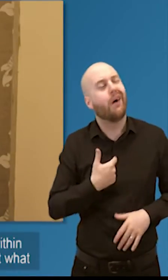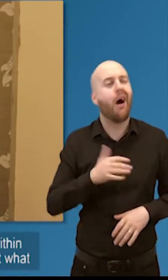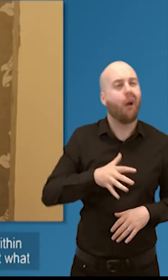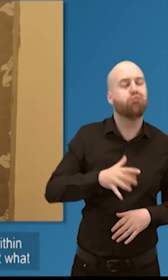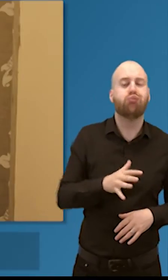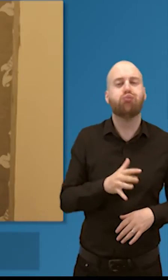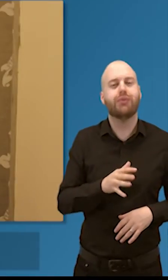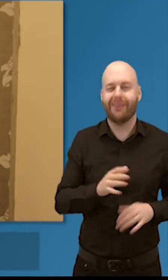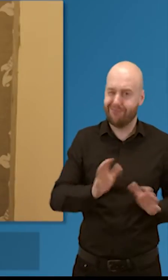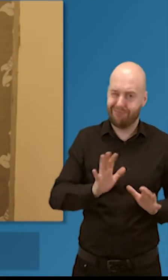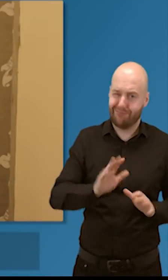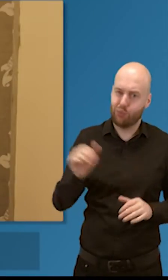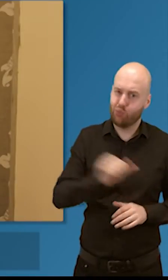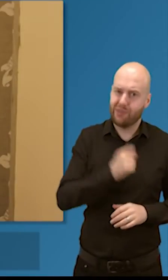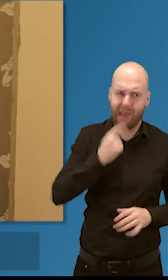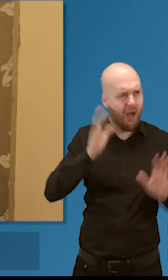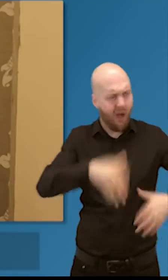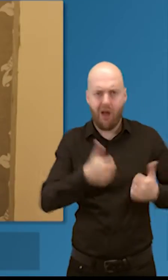the the rooftops about what you do